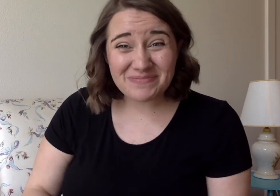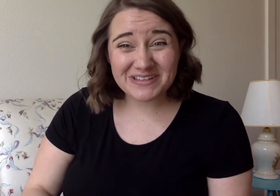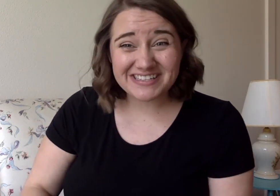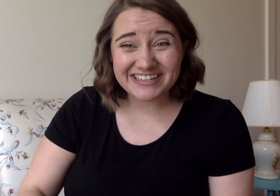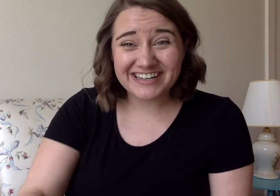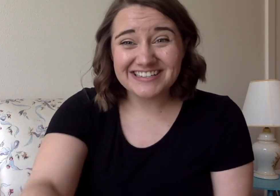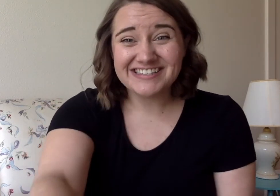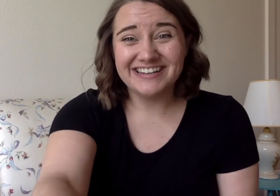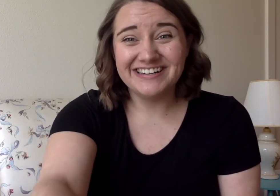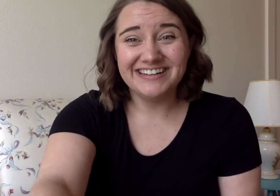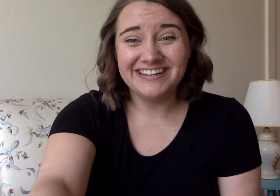boys and girls!